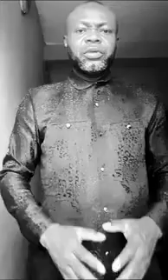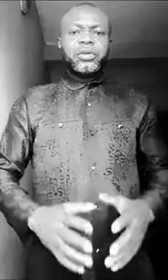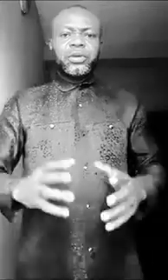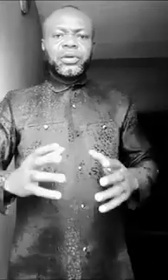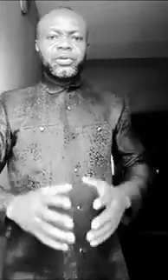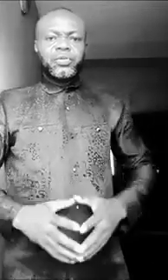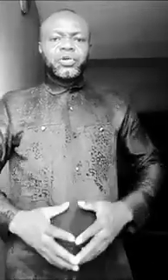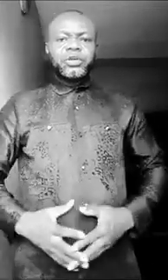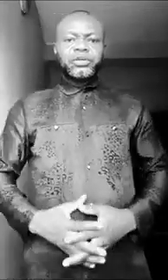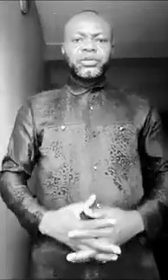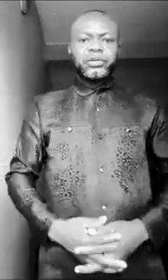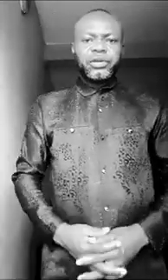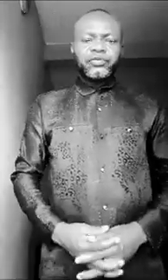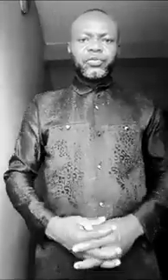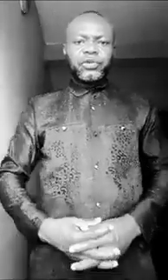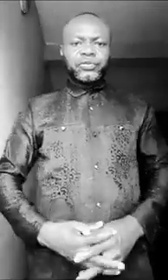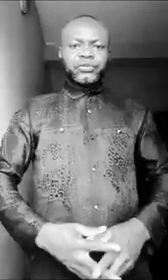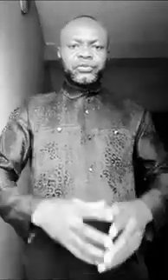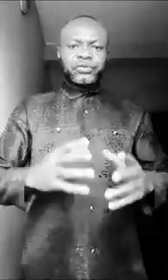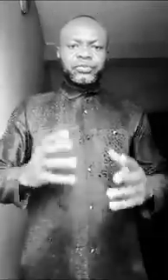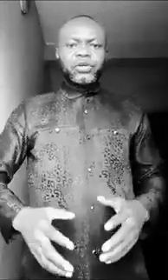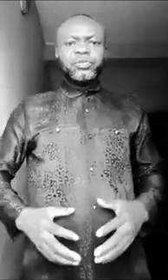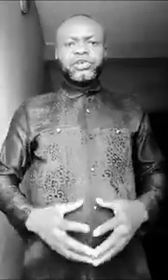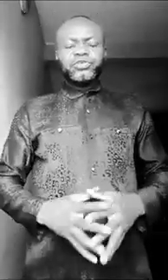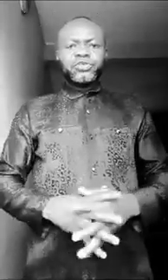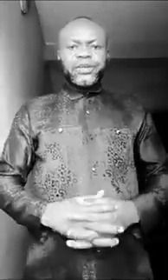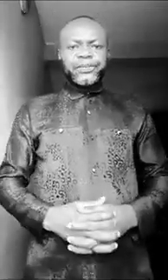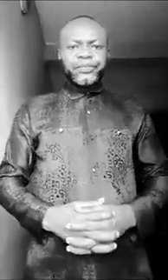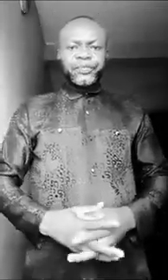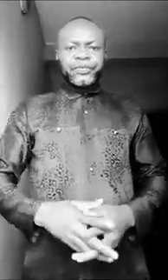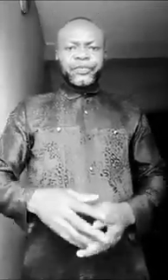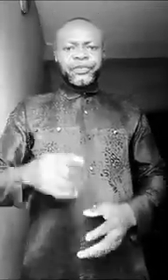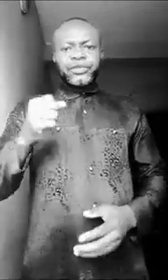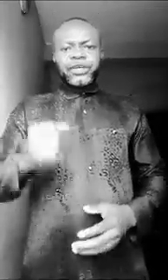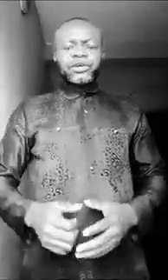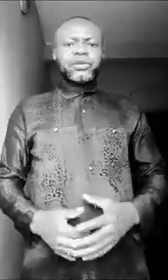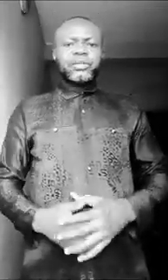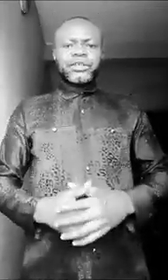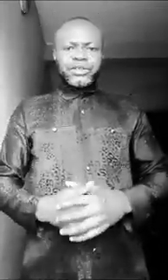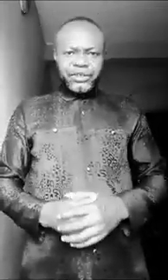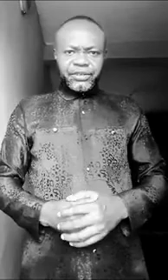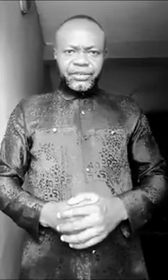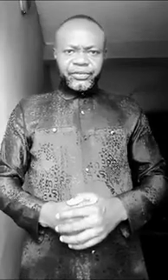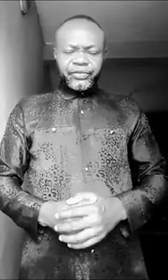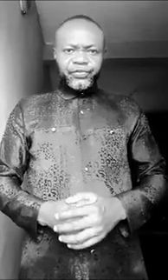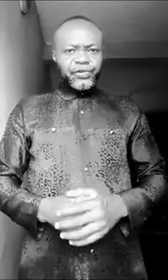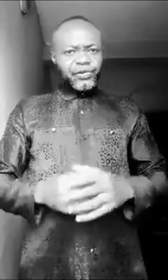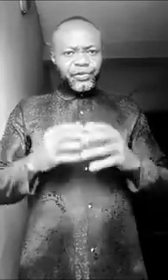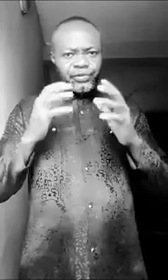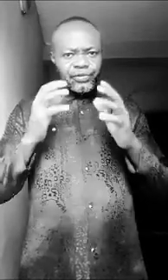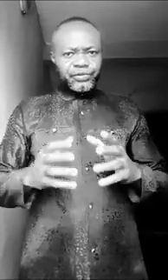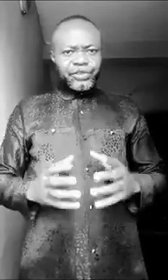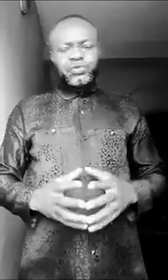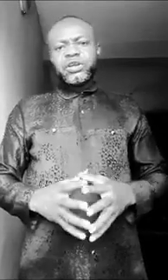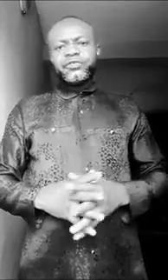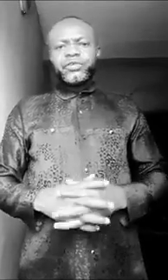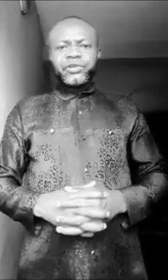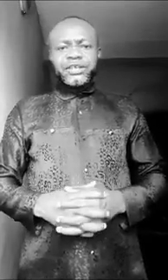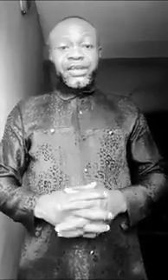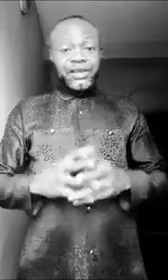Good morning, everyone. My Lord bless you today. We thank God Almighty for this wonderful grace. I